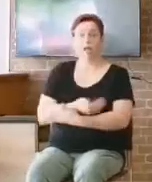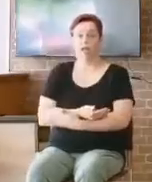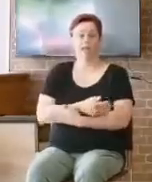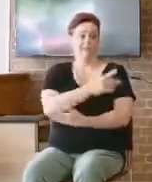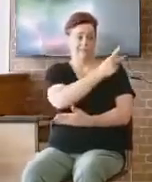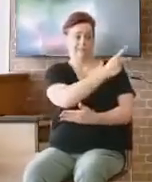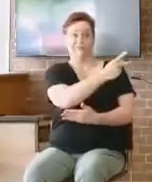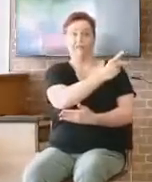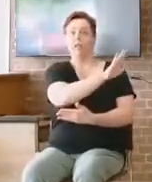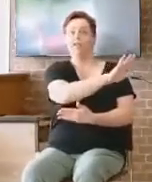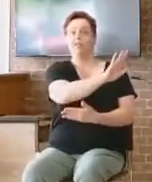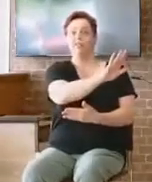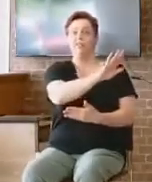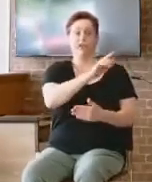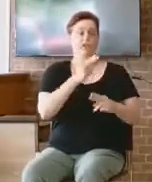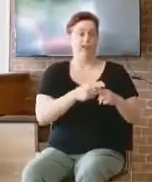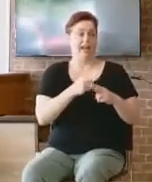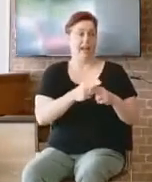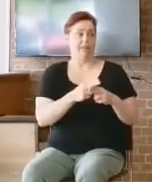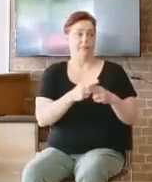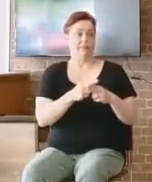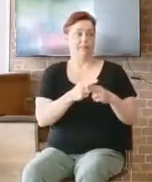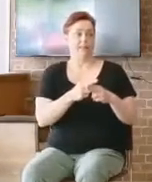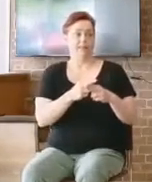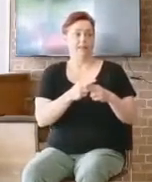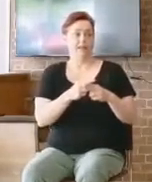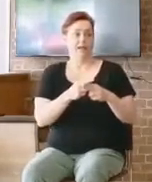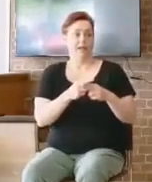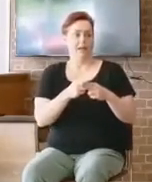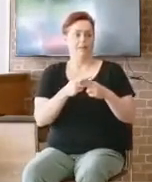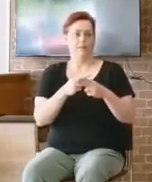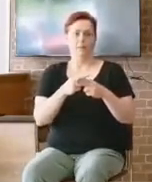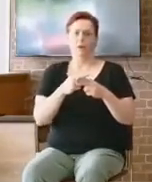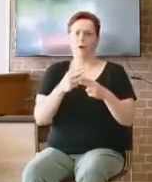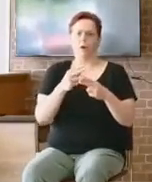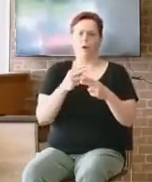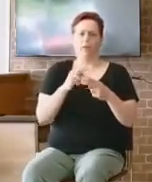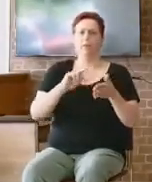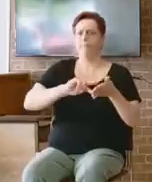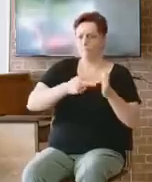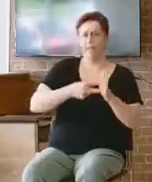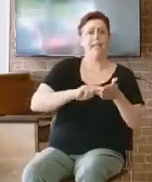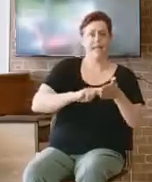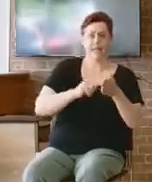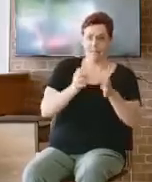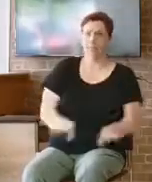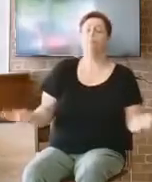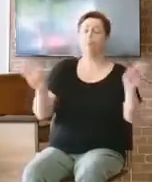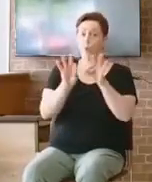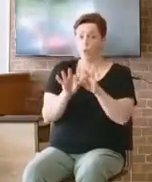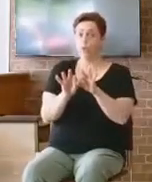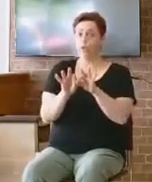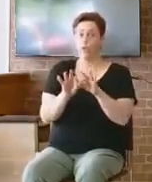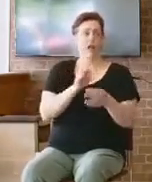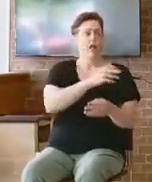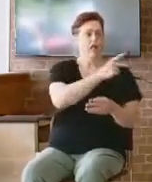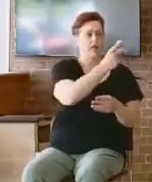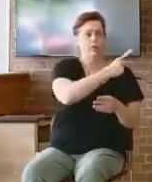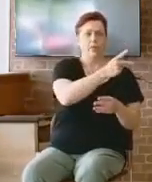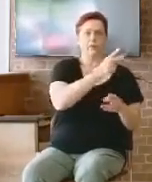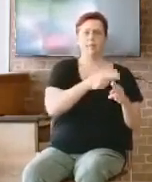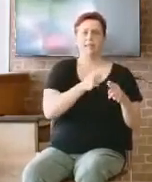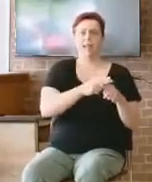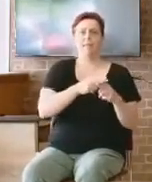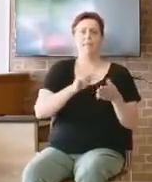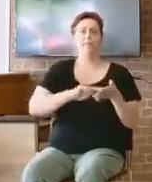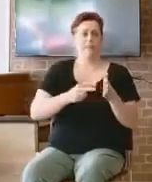worship of Job. Or God. And Abiah is very close to that as well, where it's the one that you put